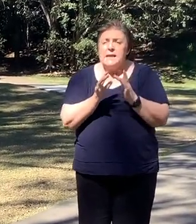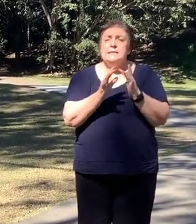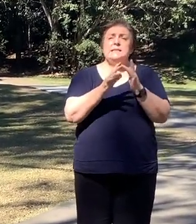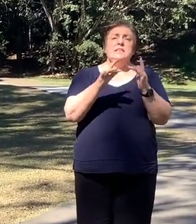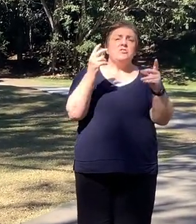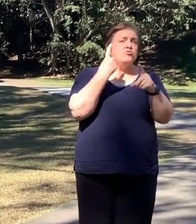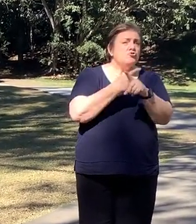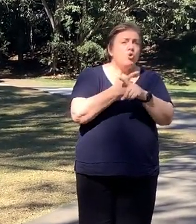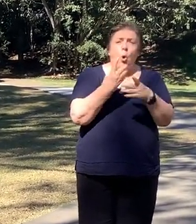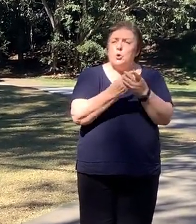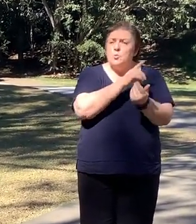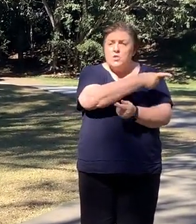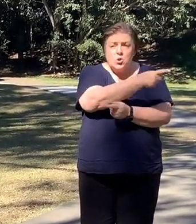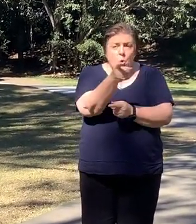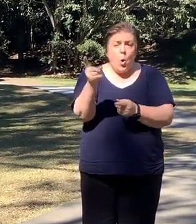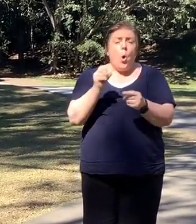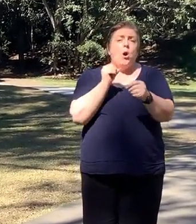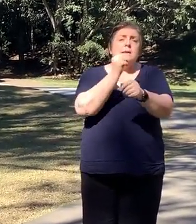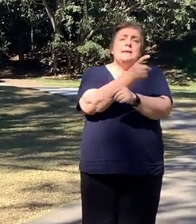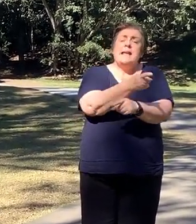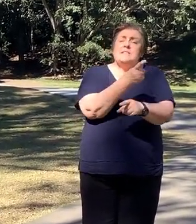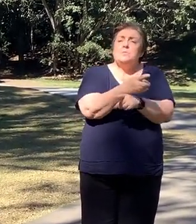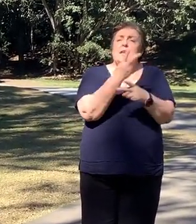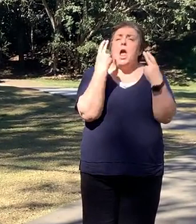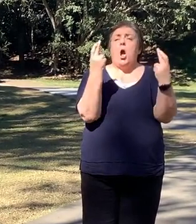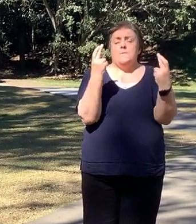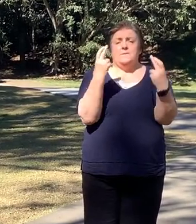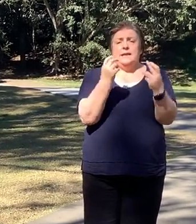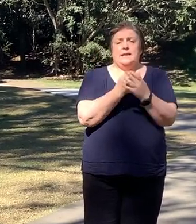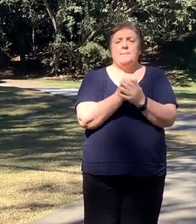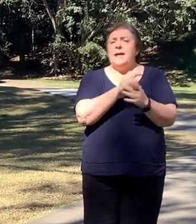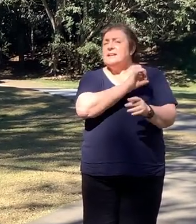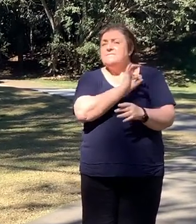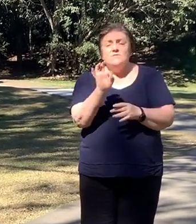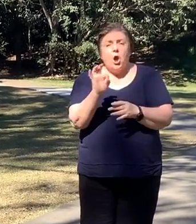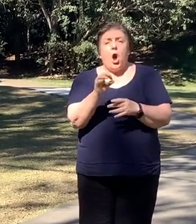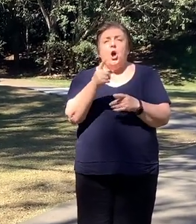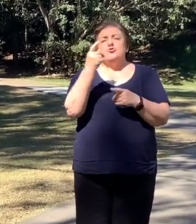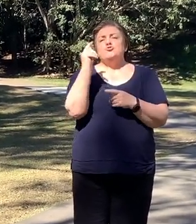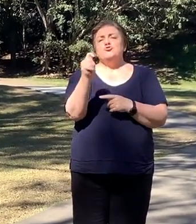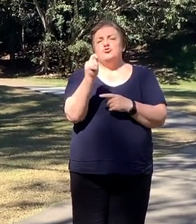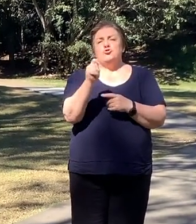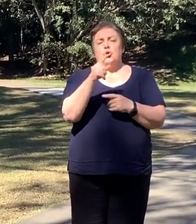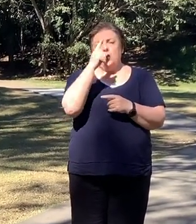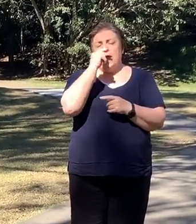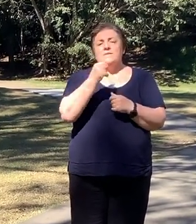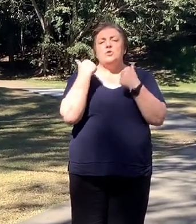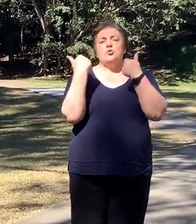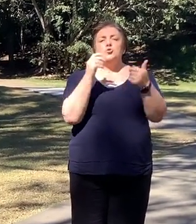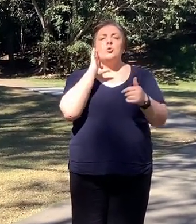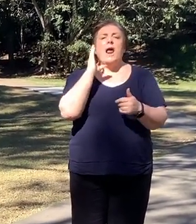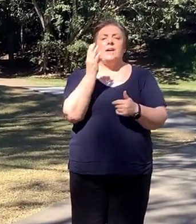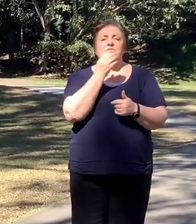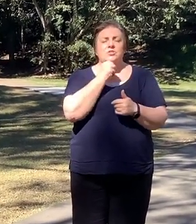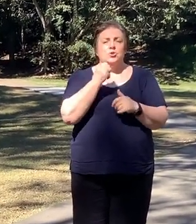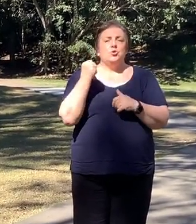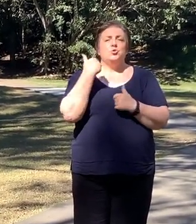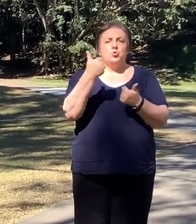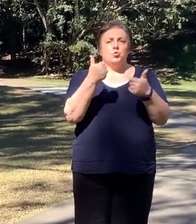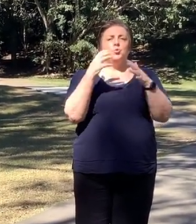person, hopefully next week, but if not, as soon as possible. Have a great afternoon, great evening and even better weekend. Thank you.